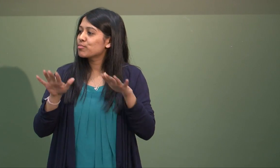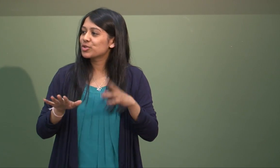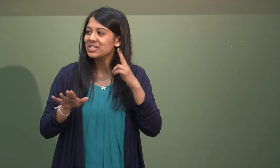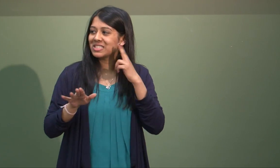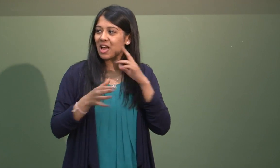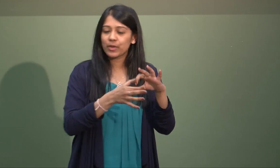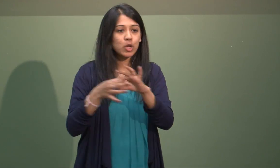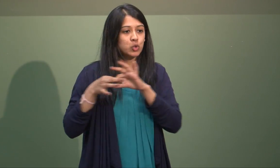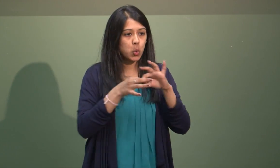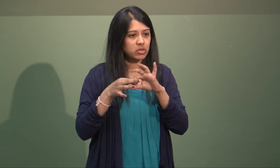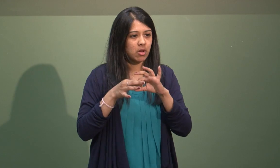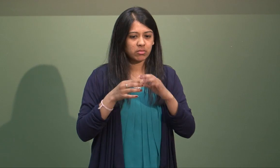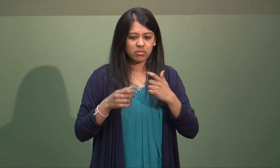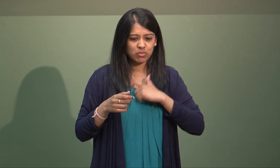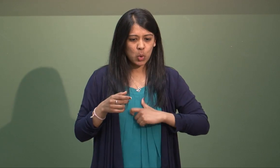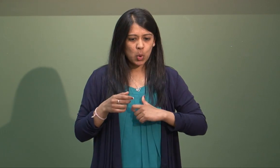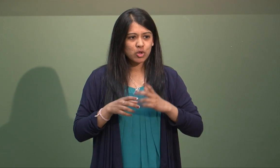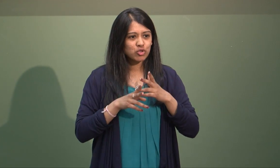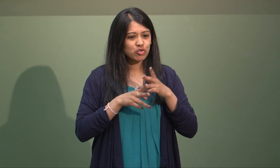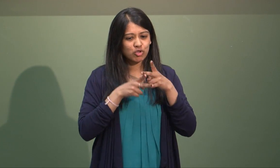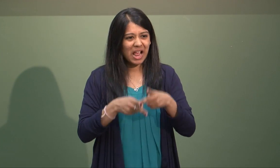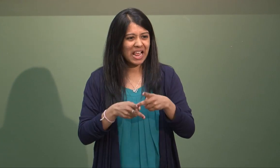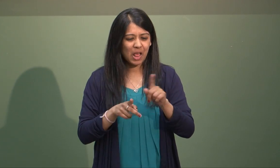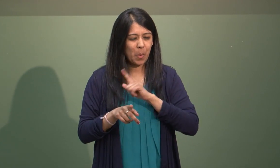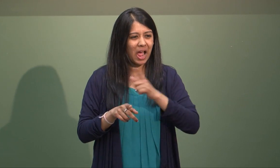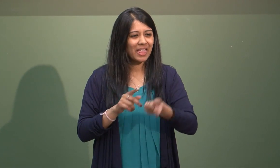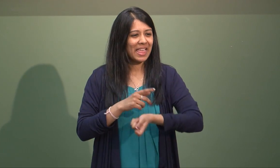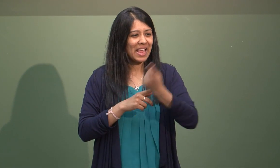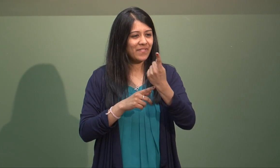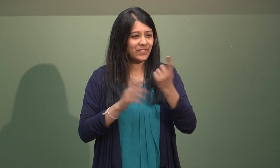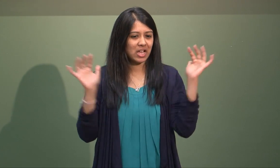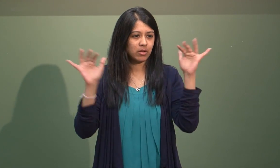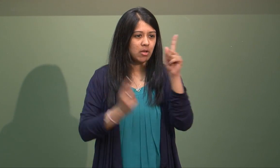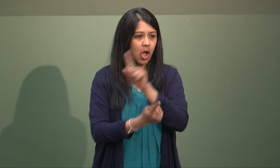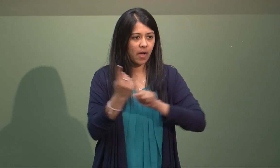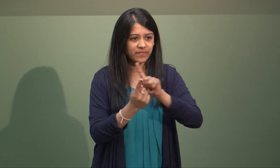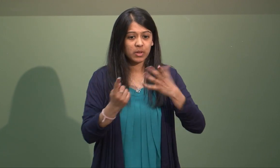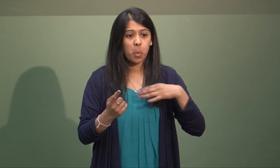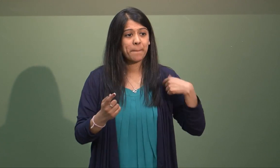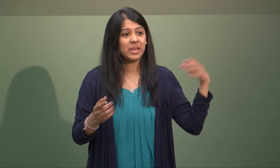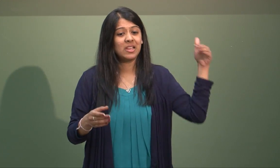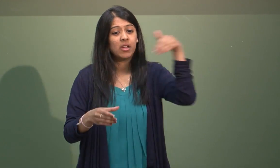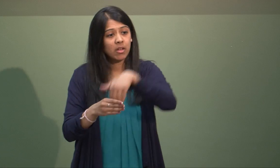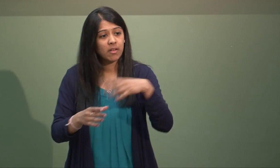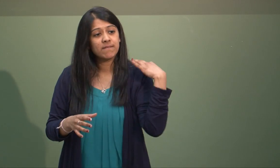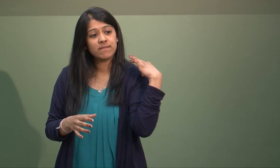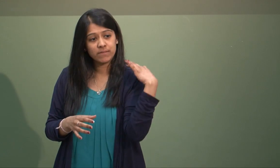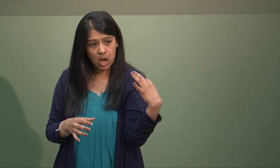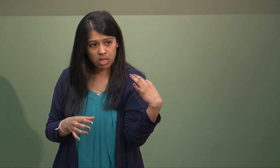future. And the British Deaf Association, I was able to go to conferences